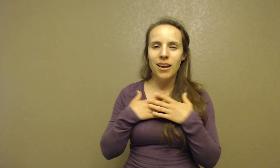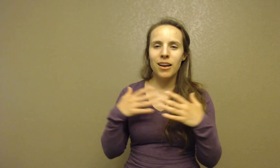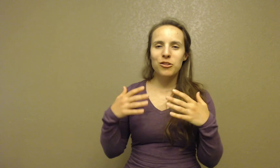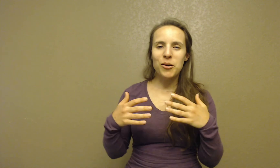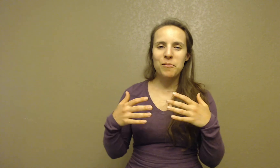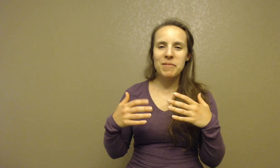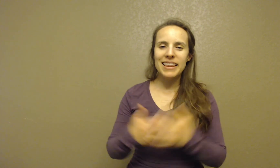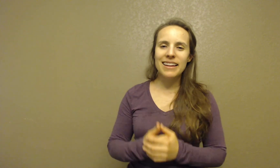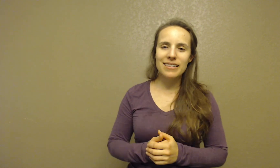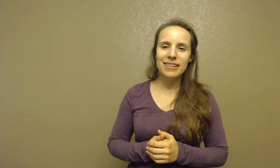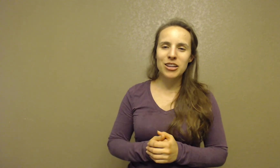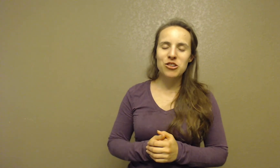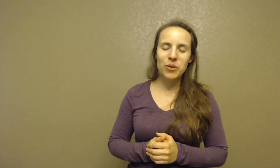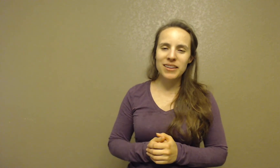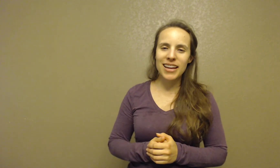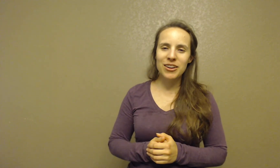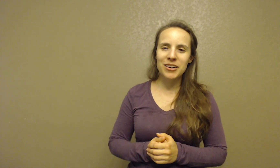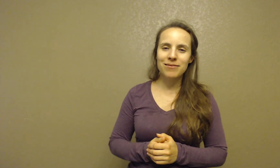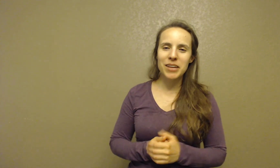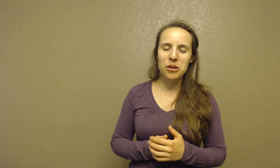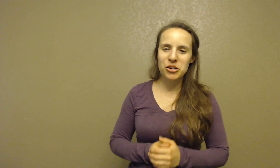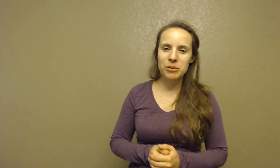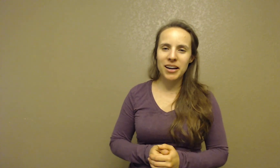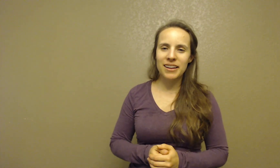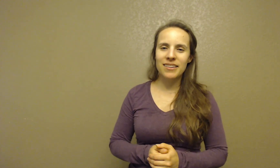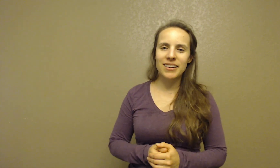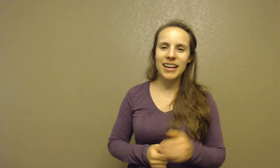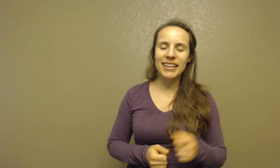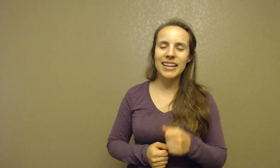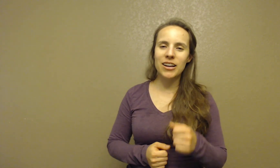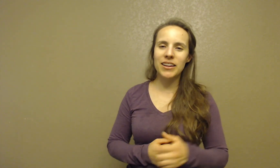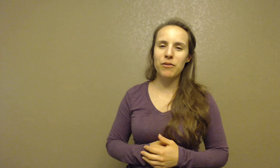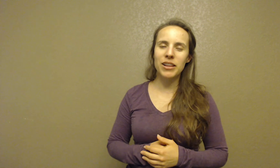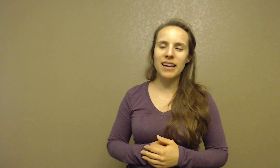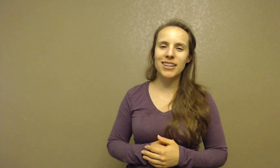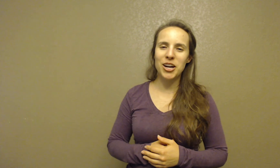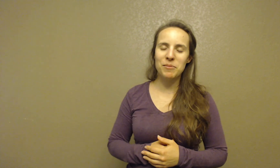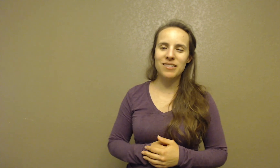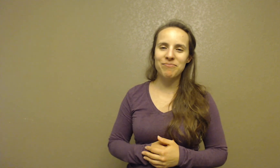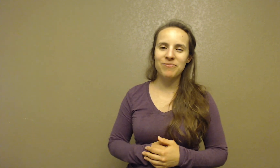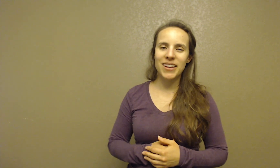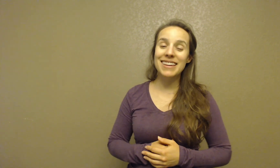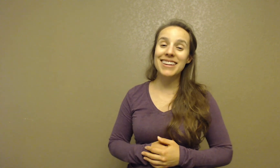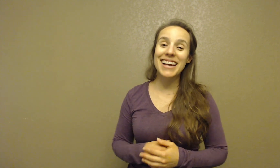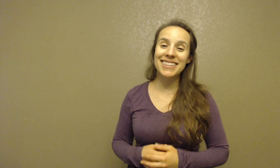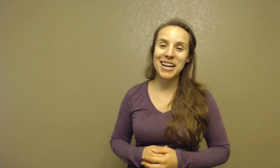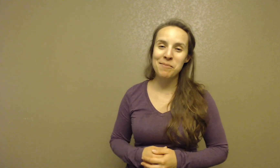So, let's join together and worship God singing Leaning on the Everlasting Arms. Until next time,